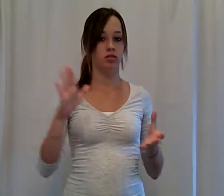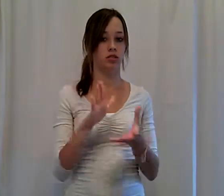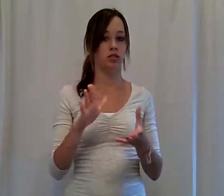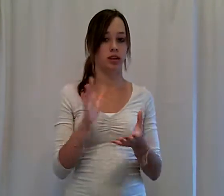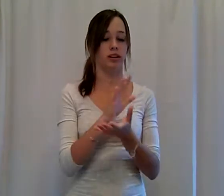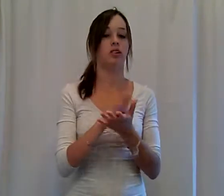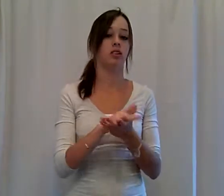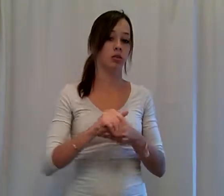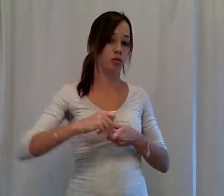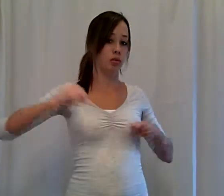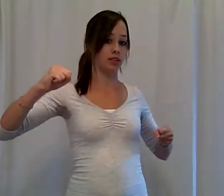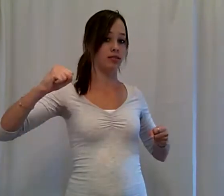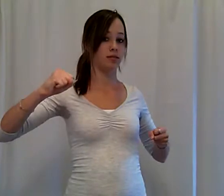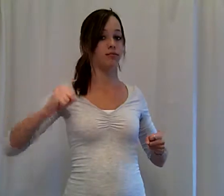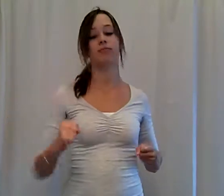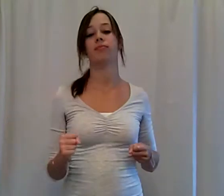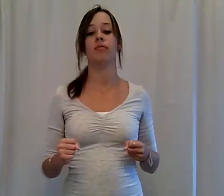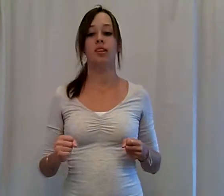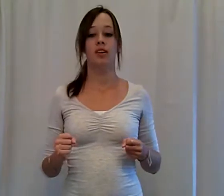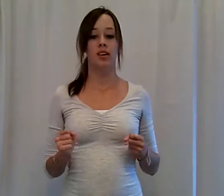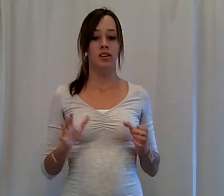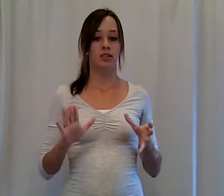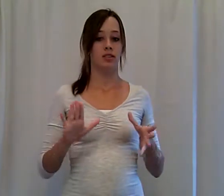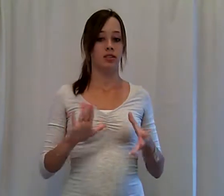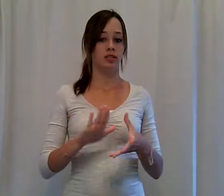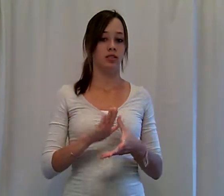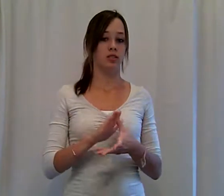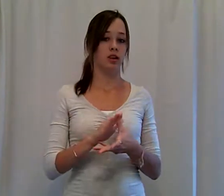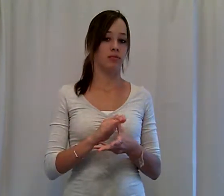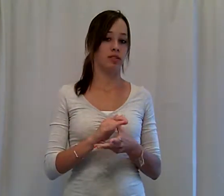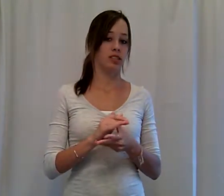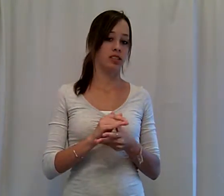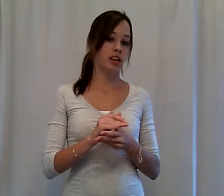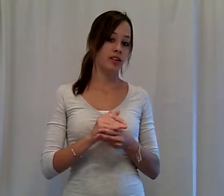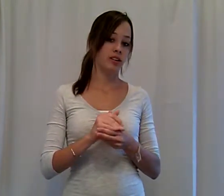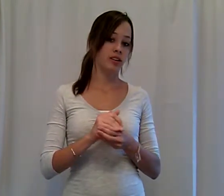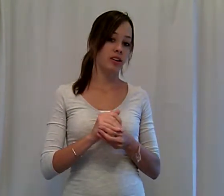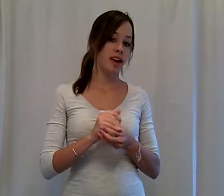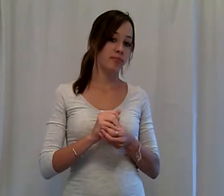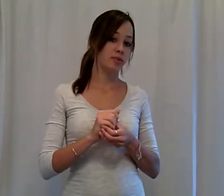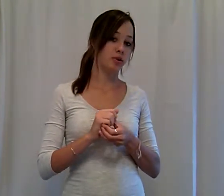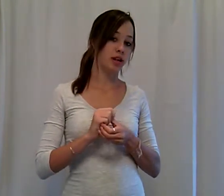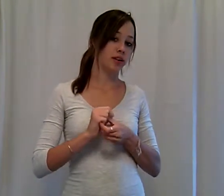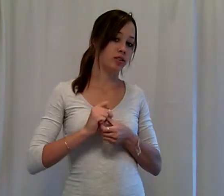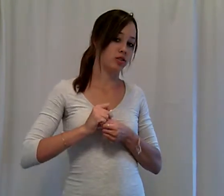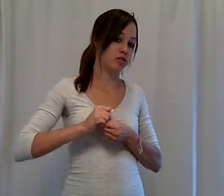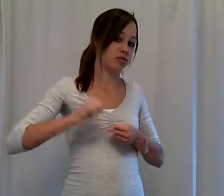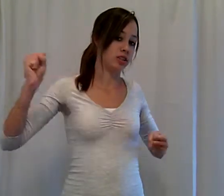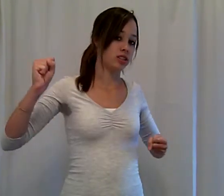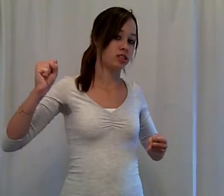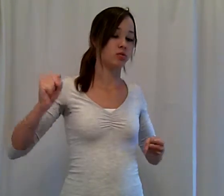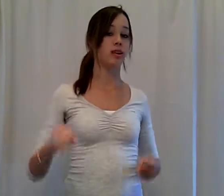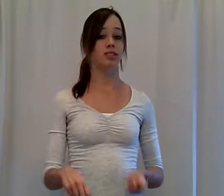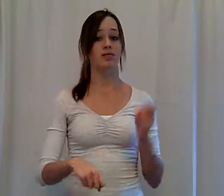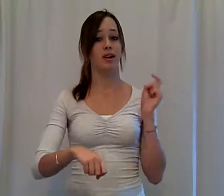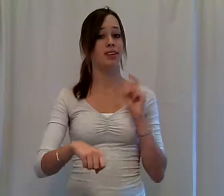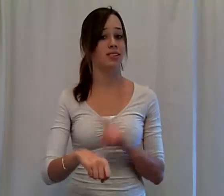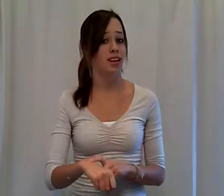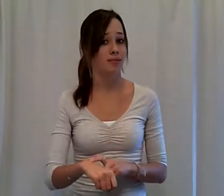Yeah. Waste. So it's come together and pull out into a fist. Waste of mind time.